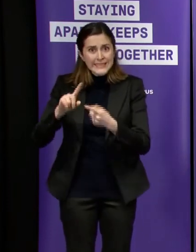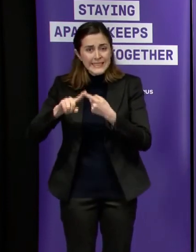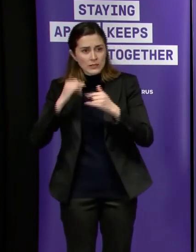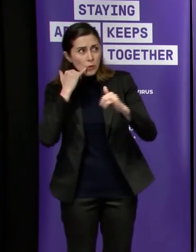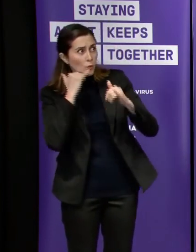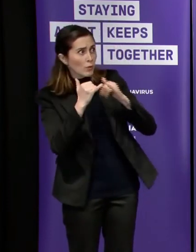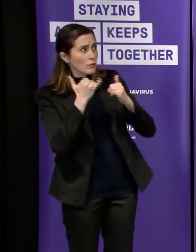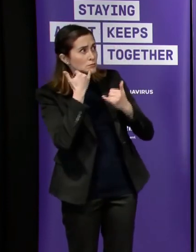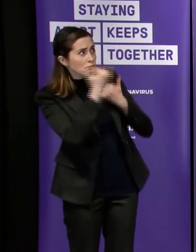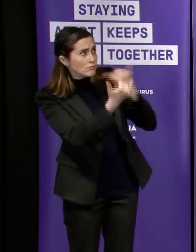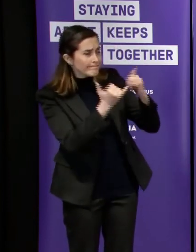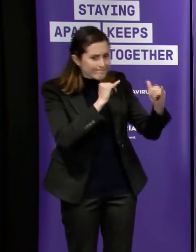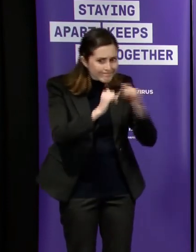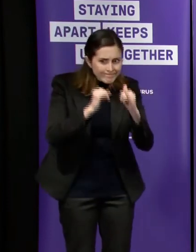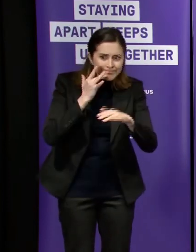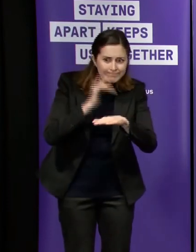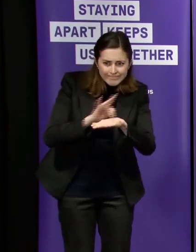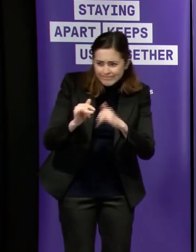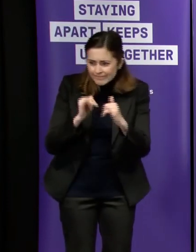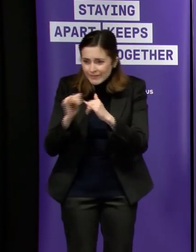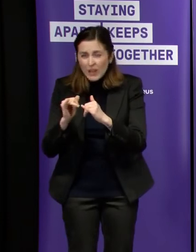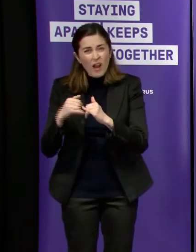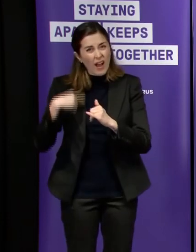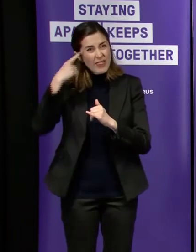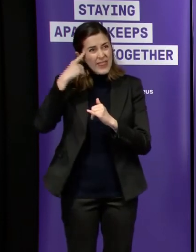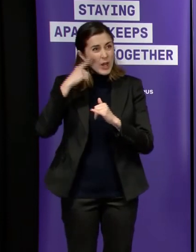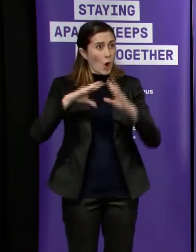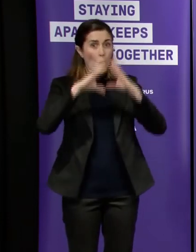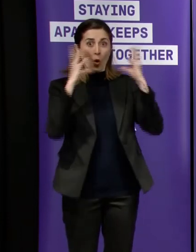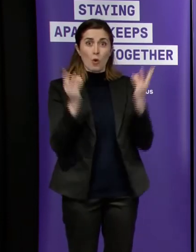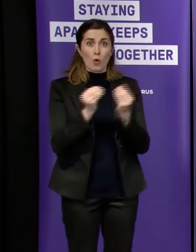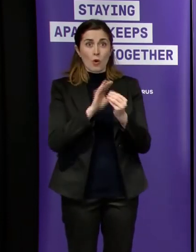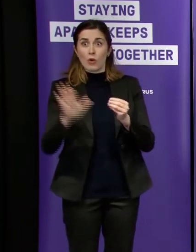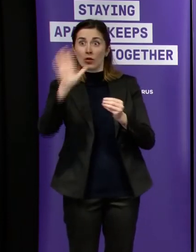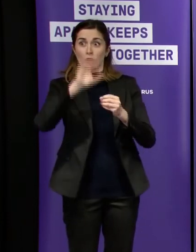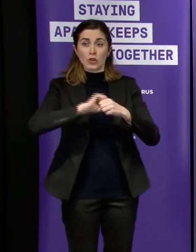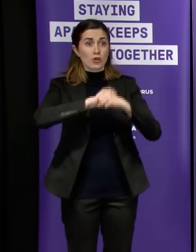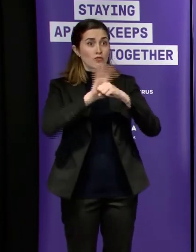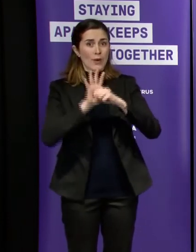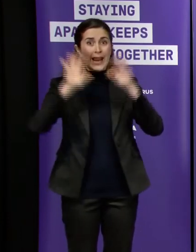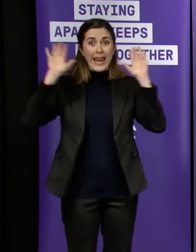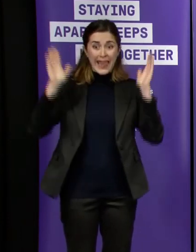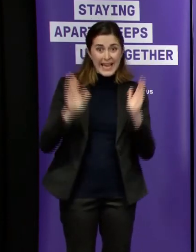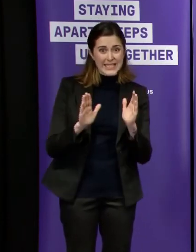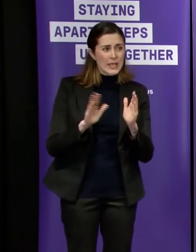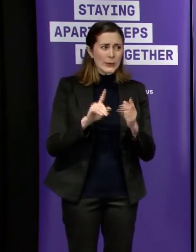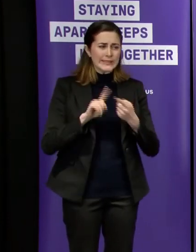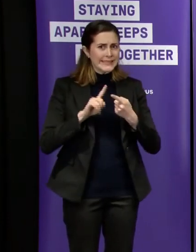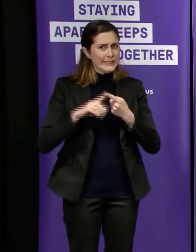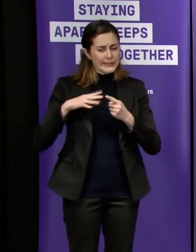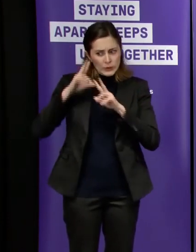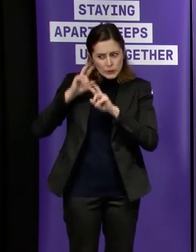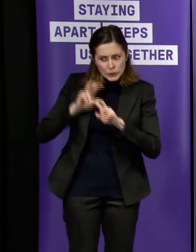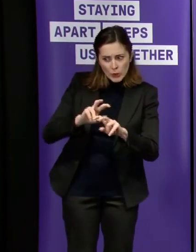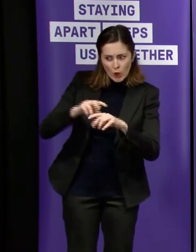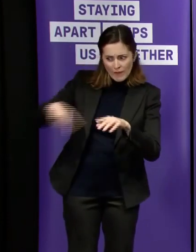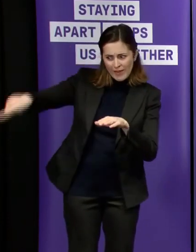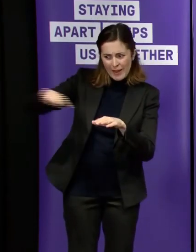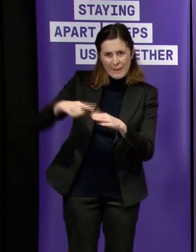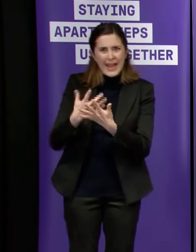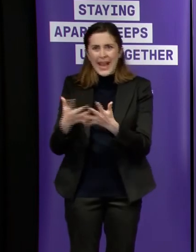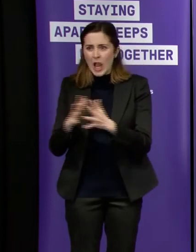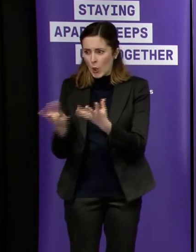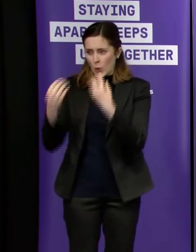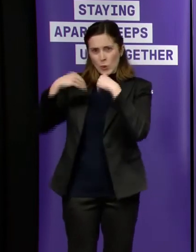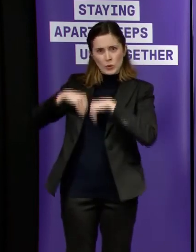the overall numbers are coming down the outbreaks are coming down i'm encouraged by those but we still do need to look into those mystery cases as best we